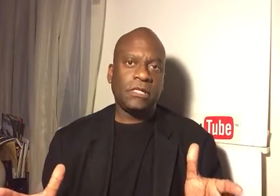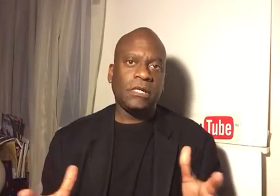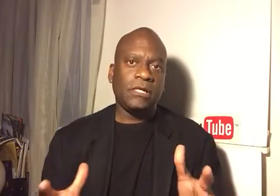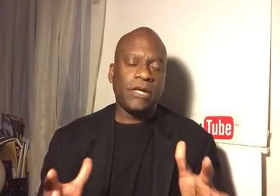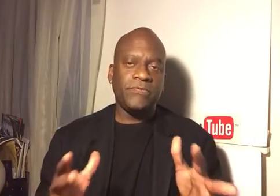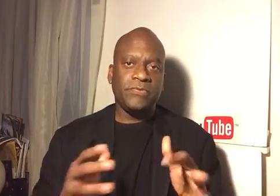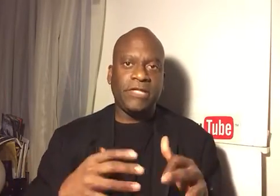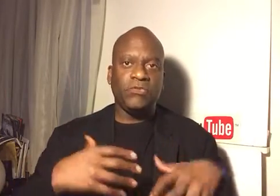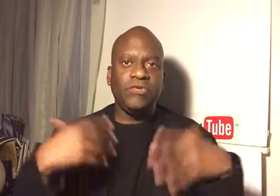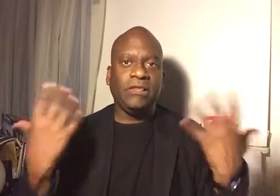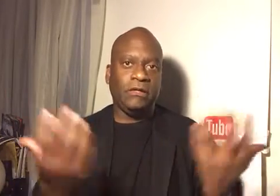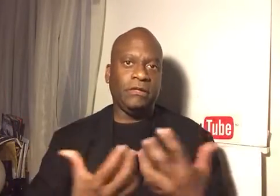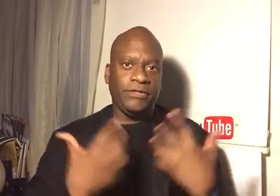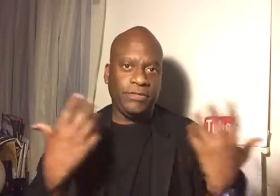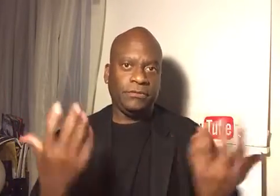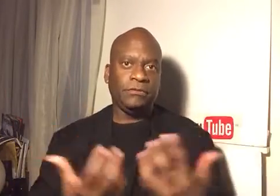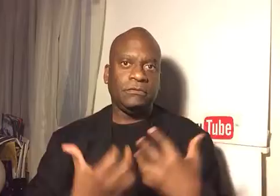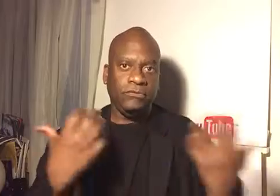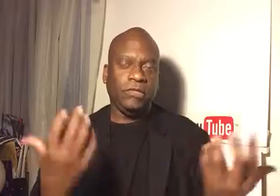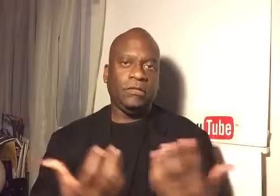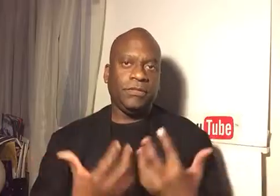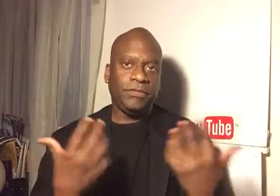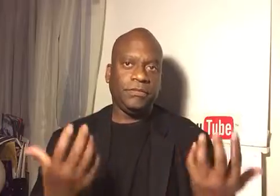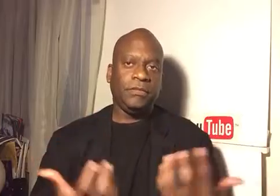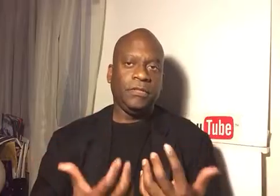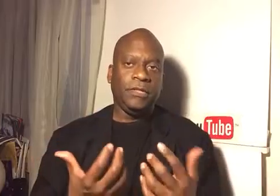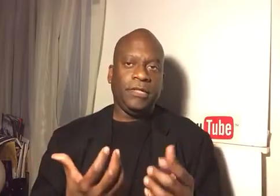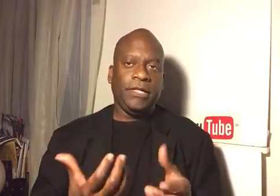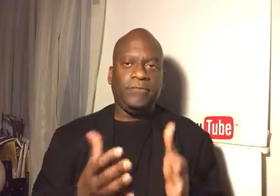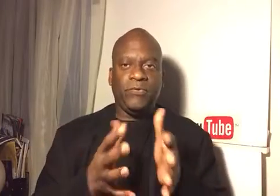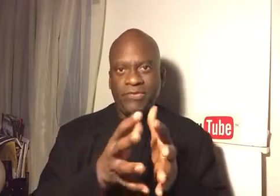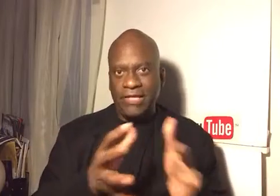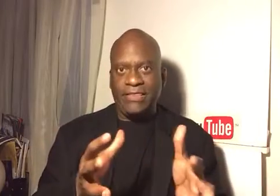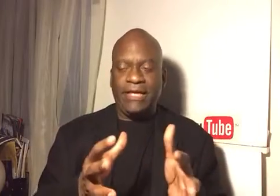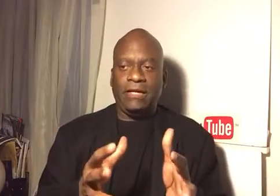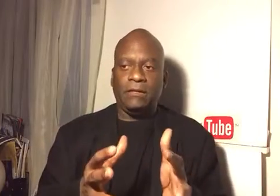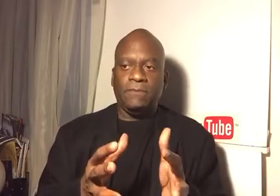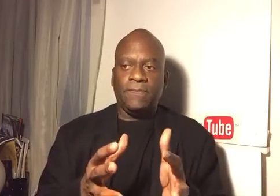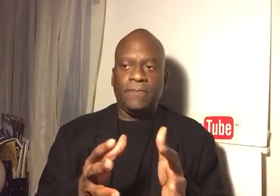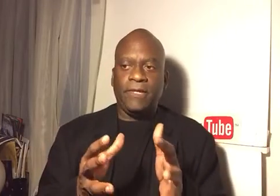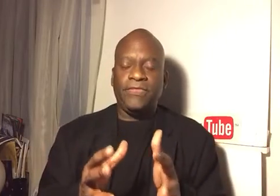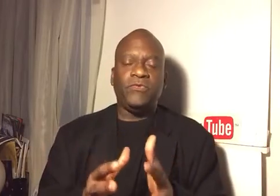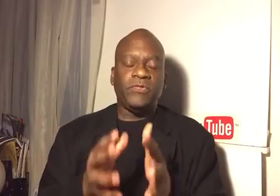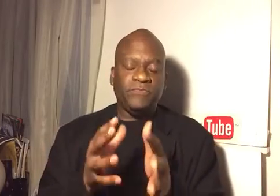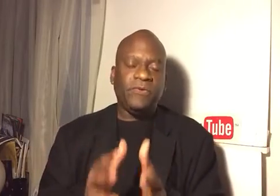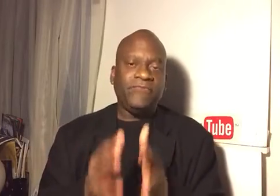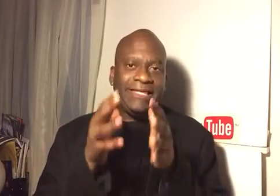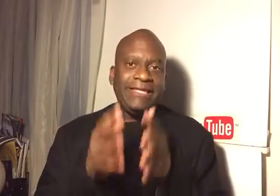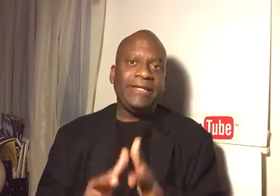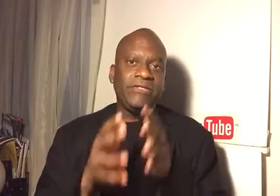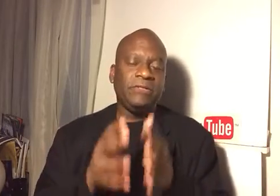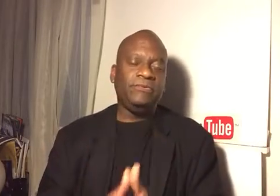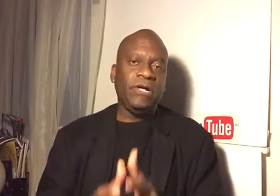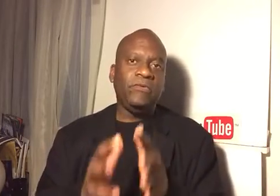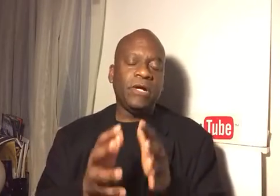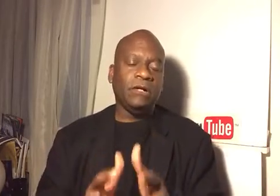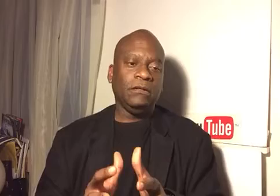That is writ large. Writ large. And, but within that, I think we're finally getting to the point where